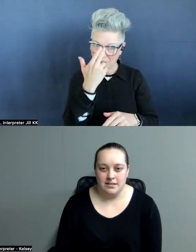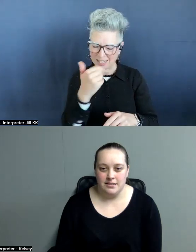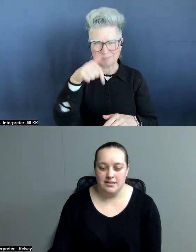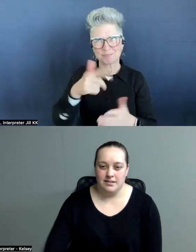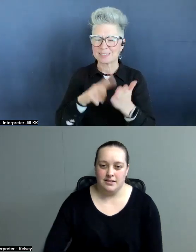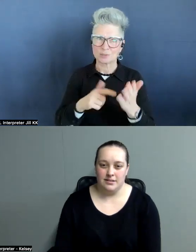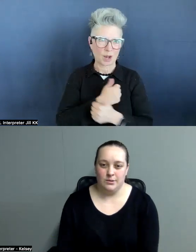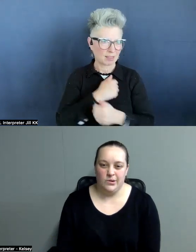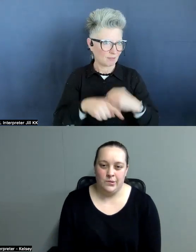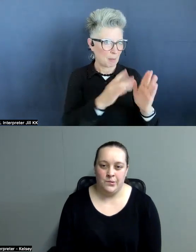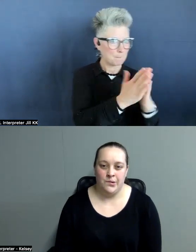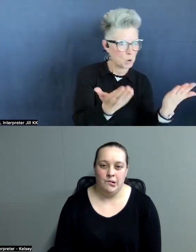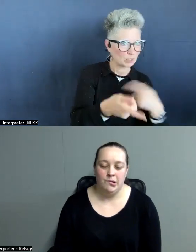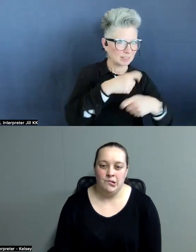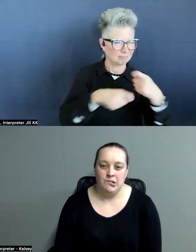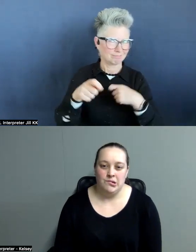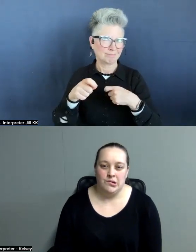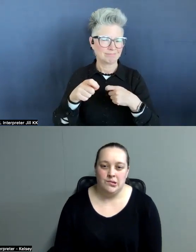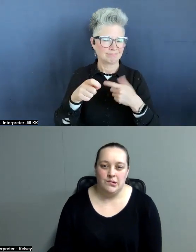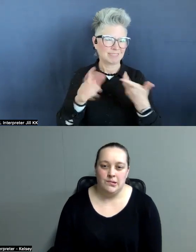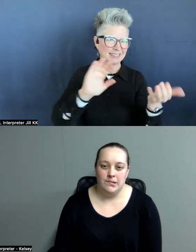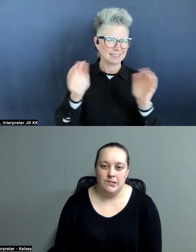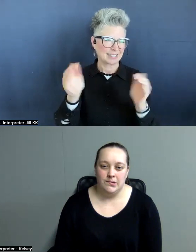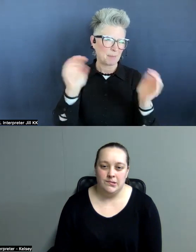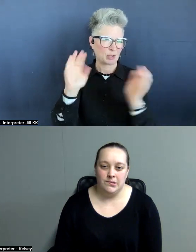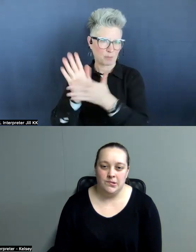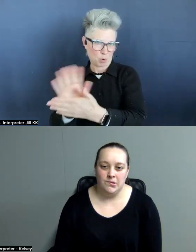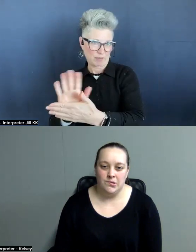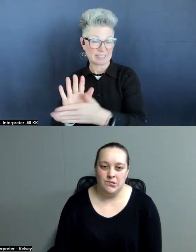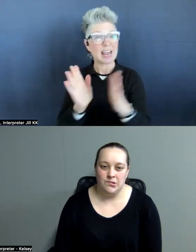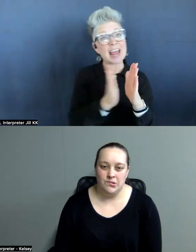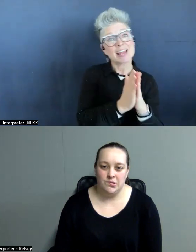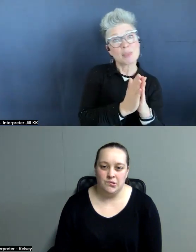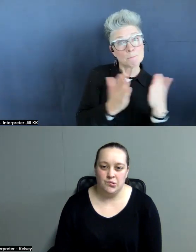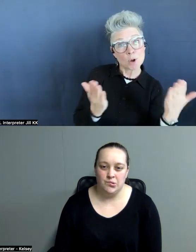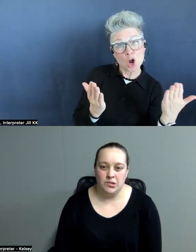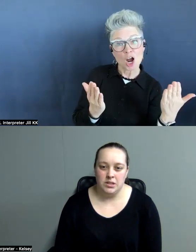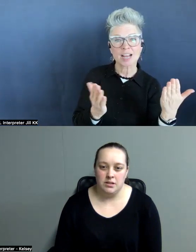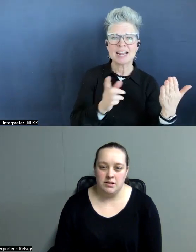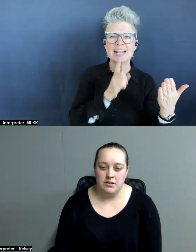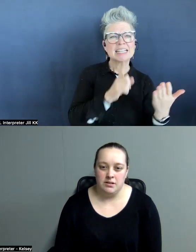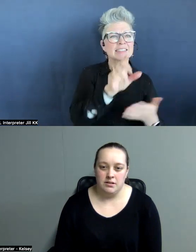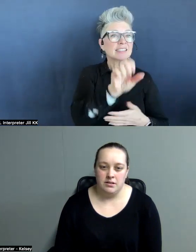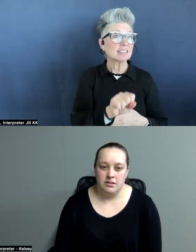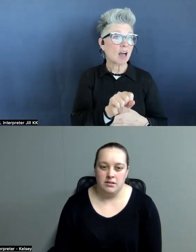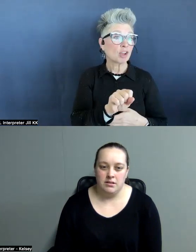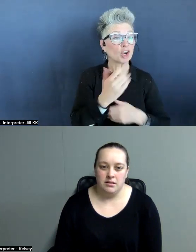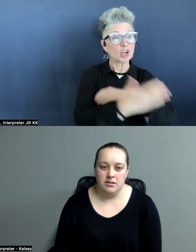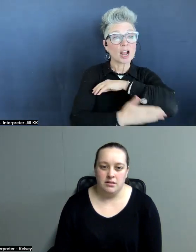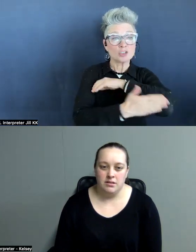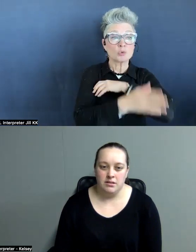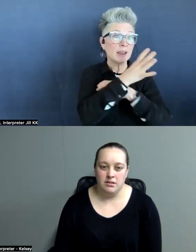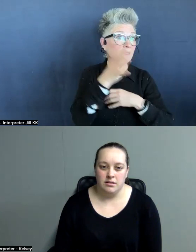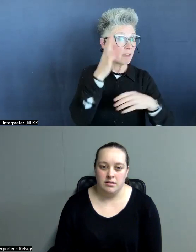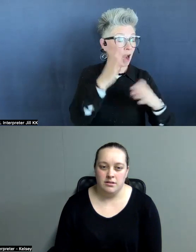about the books versus the movies is in the book. It's a Southern country farmhouse.